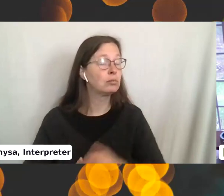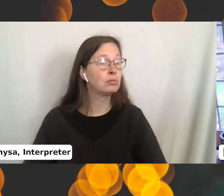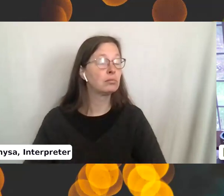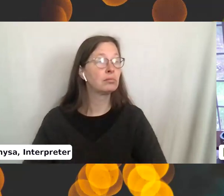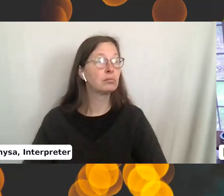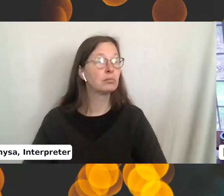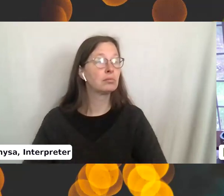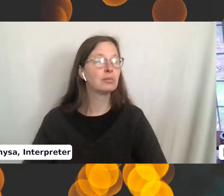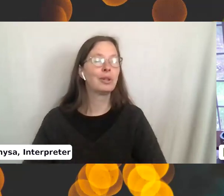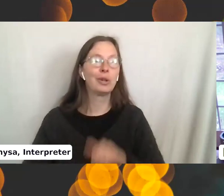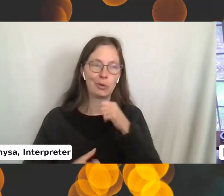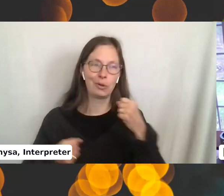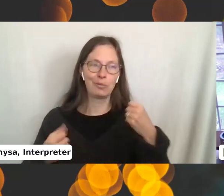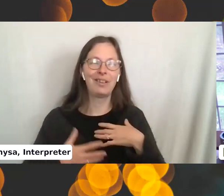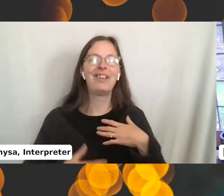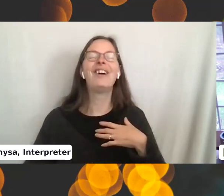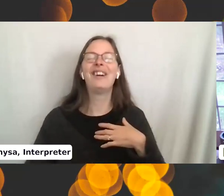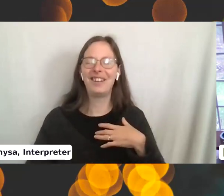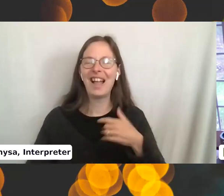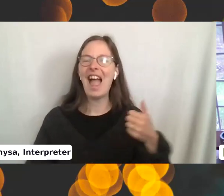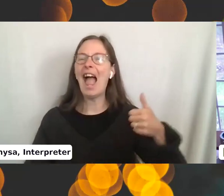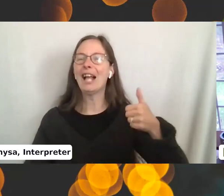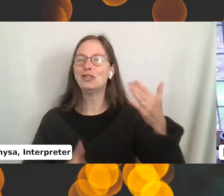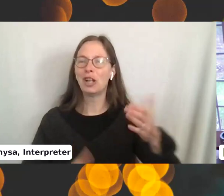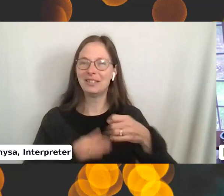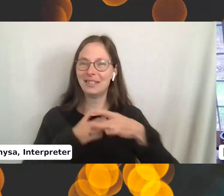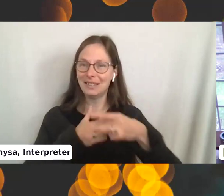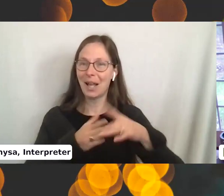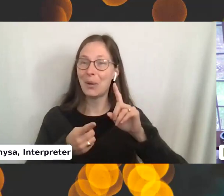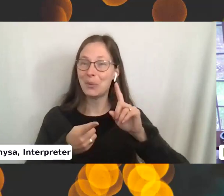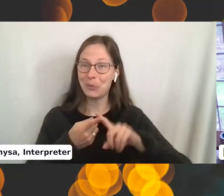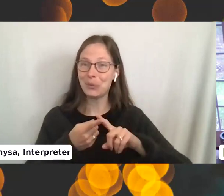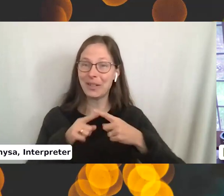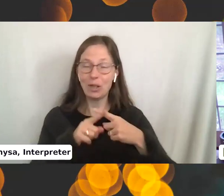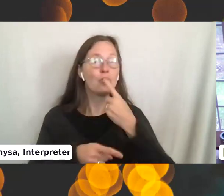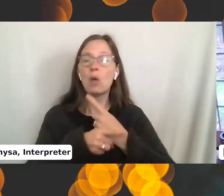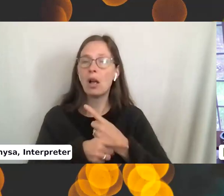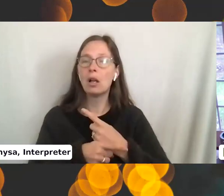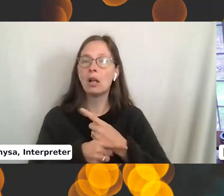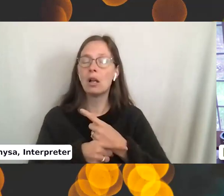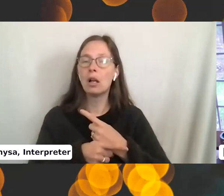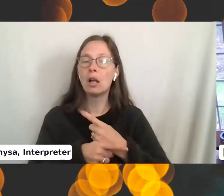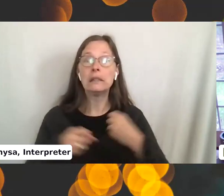Don't panic. Don't It's true. No panic. Always pause. Pause.